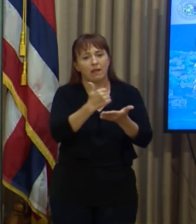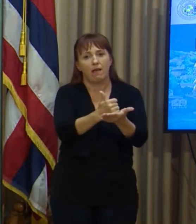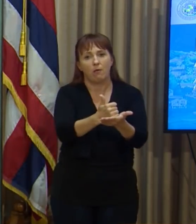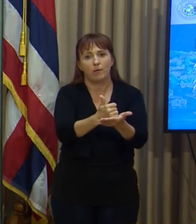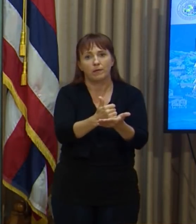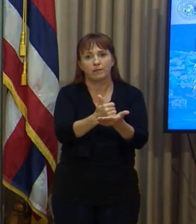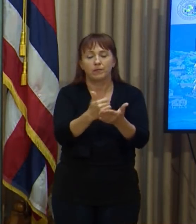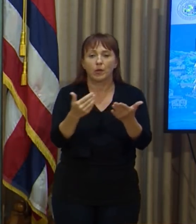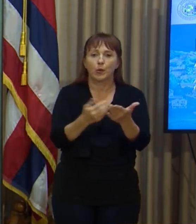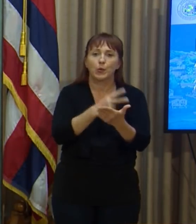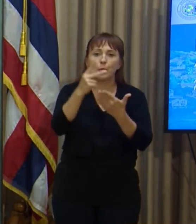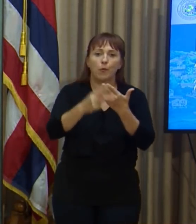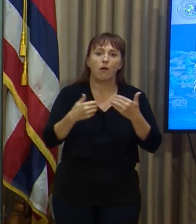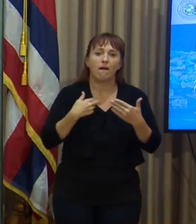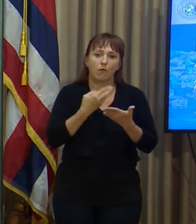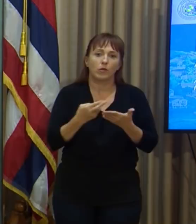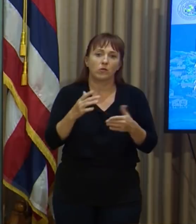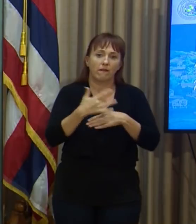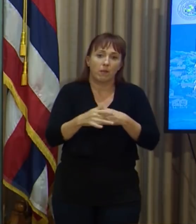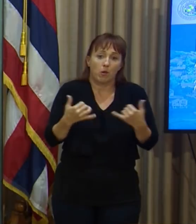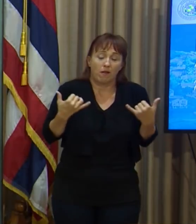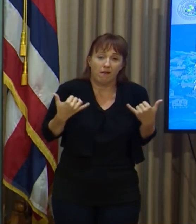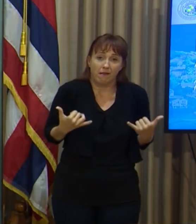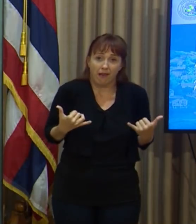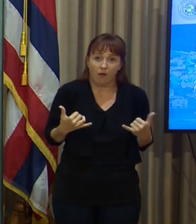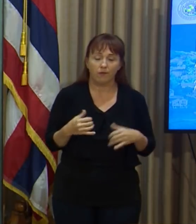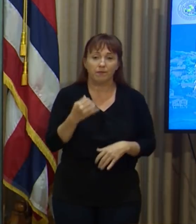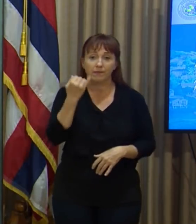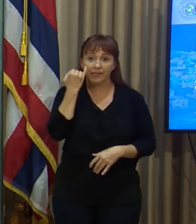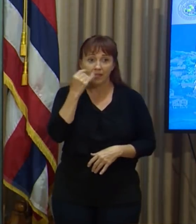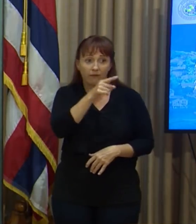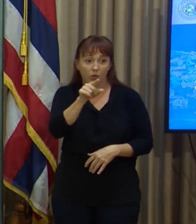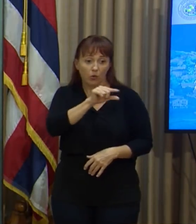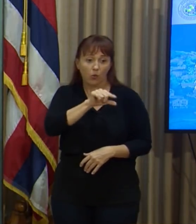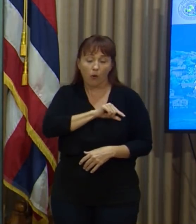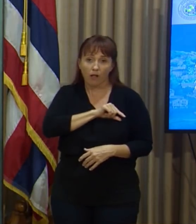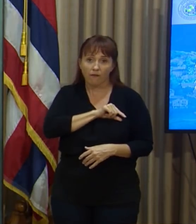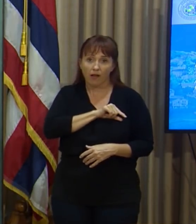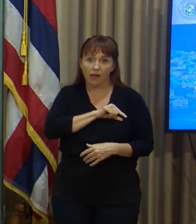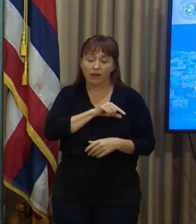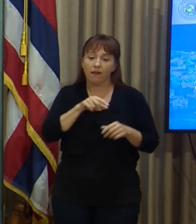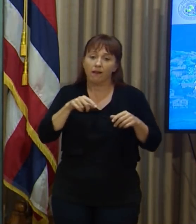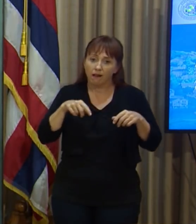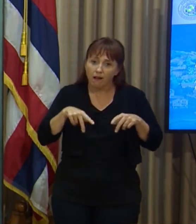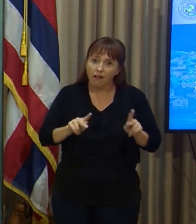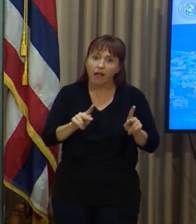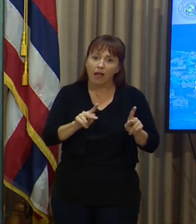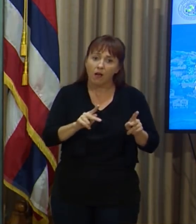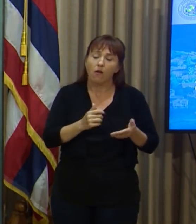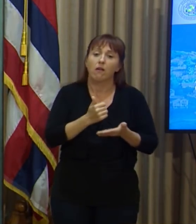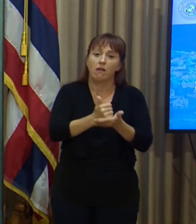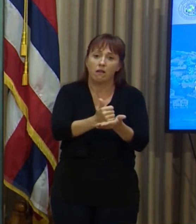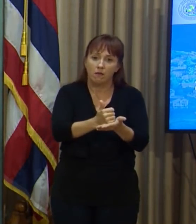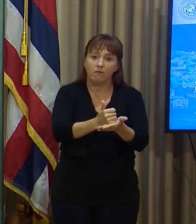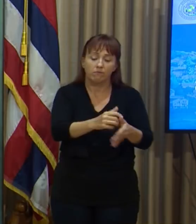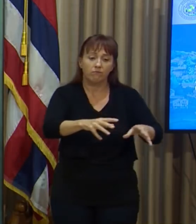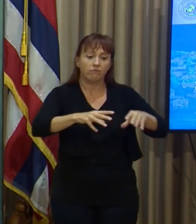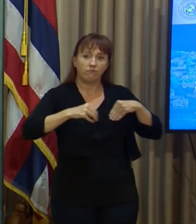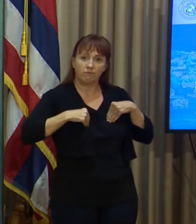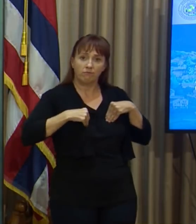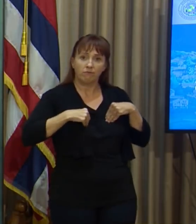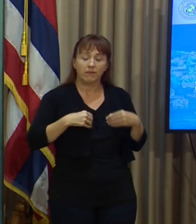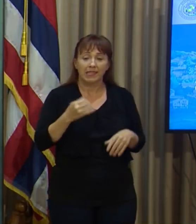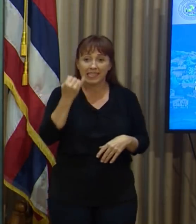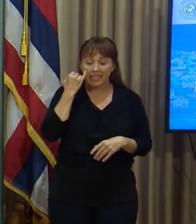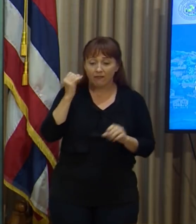thanks to this new program from the state of Hawaii. If you qualify, let this program work for you. If you're eligible for rent